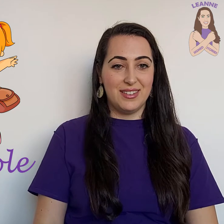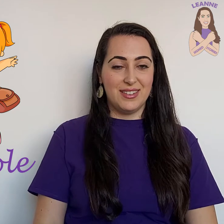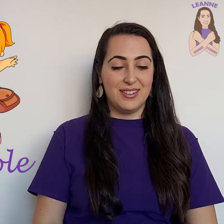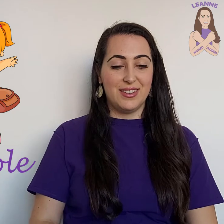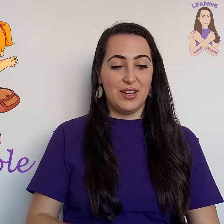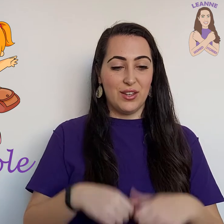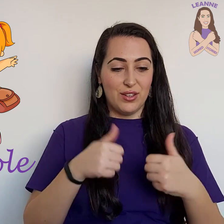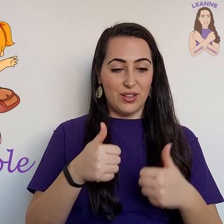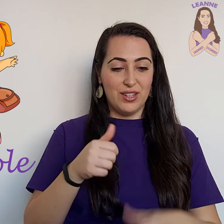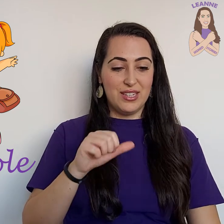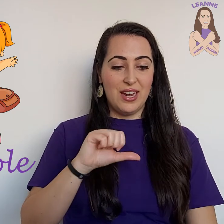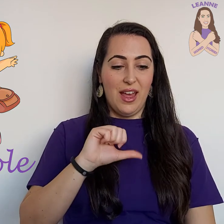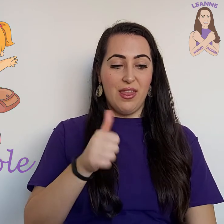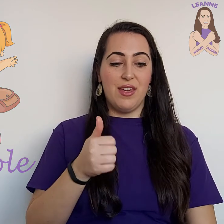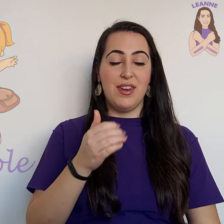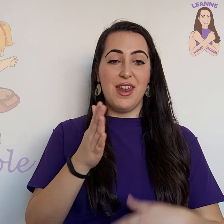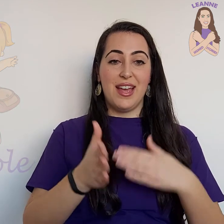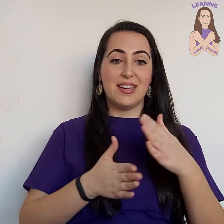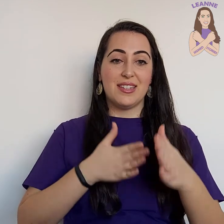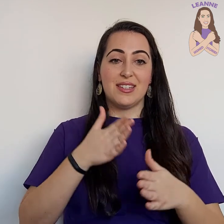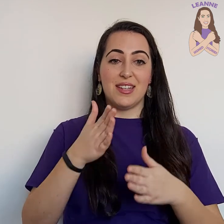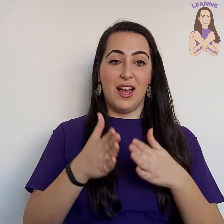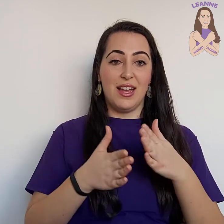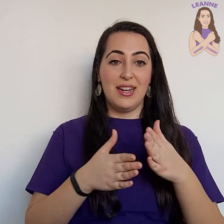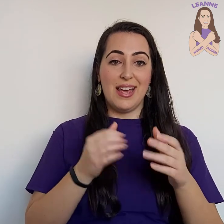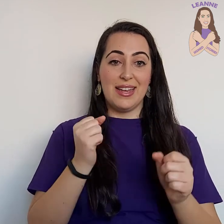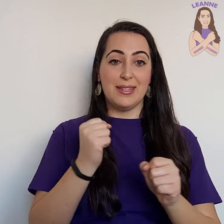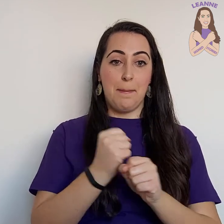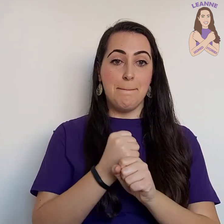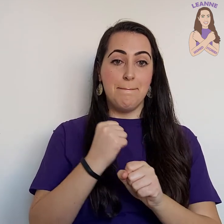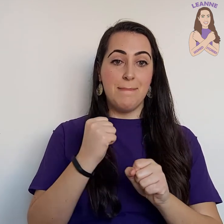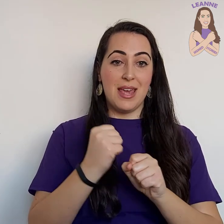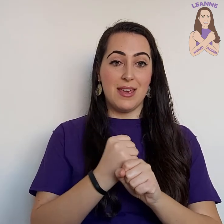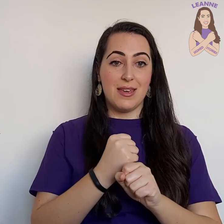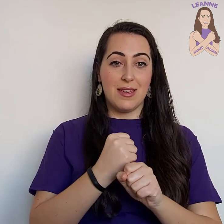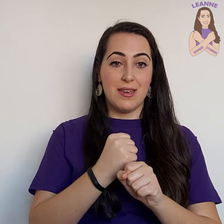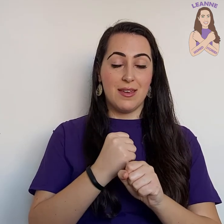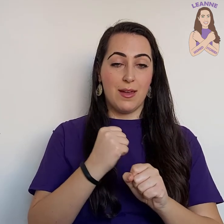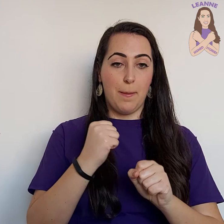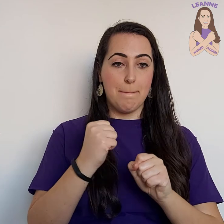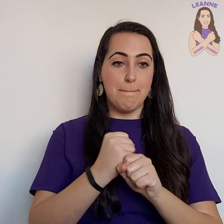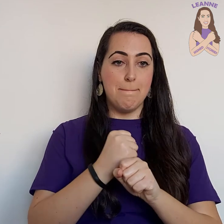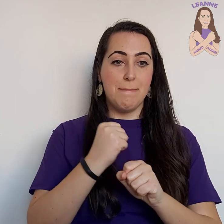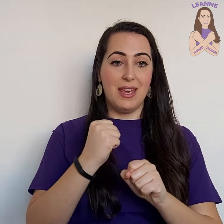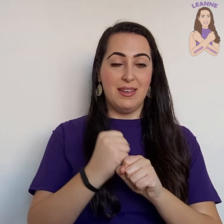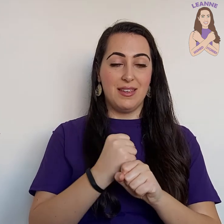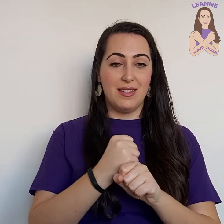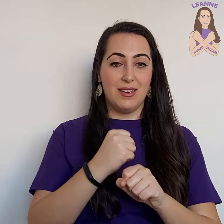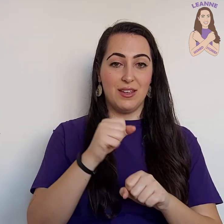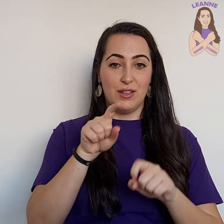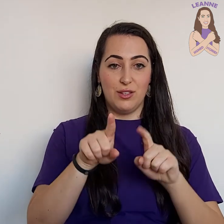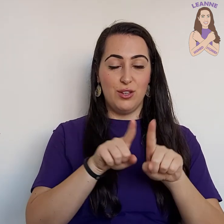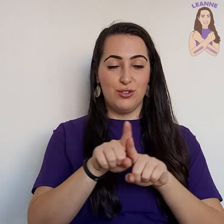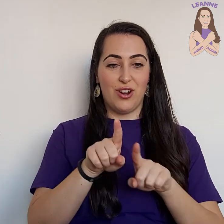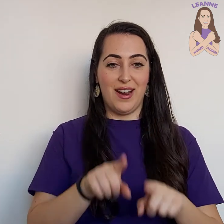Good. The next sign is Make. Make. You try.